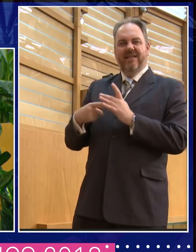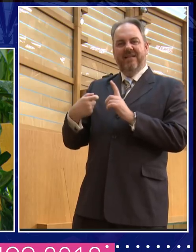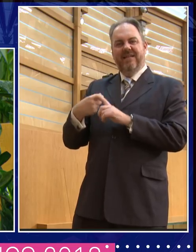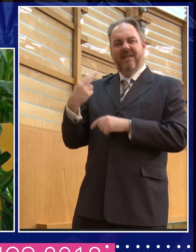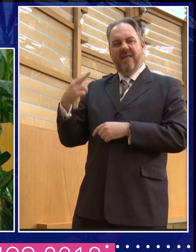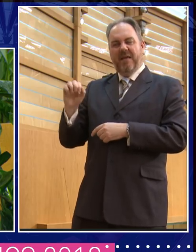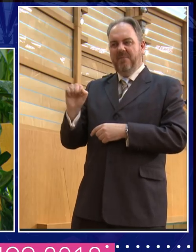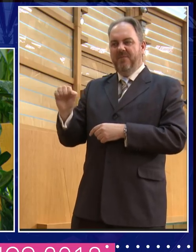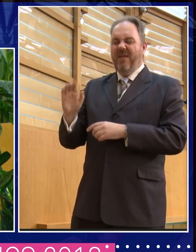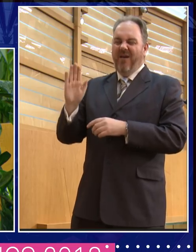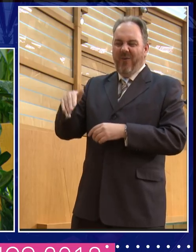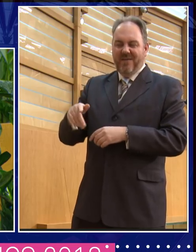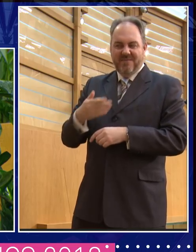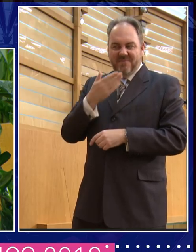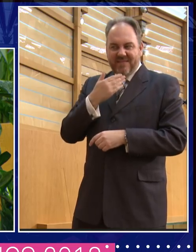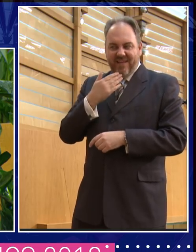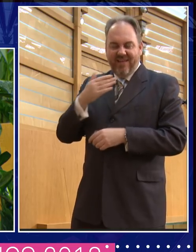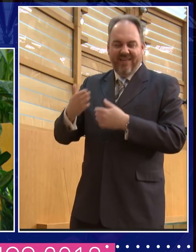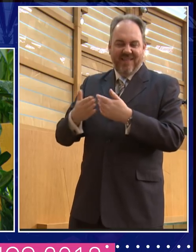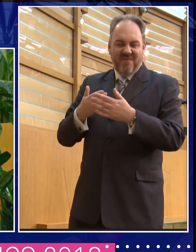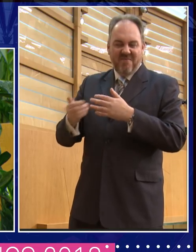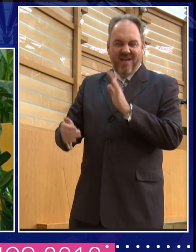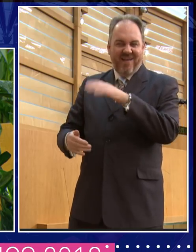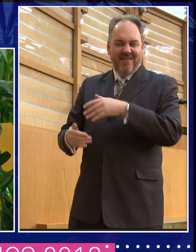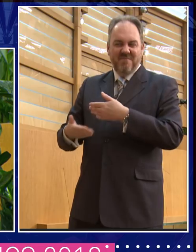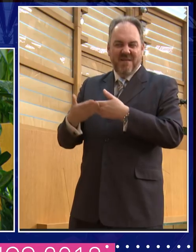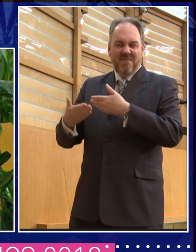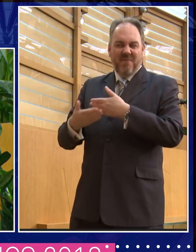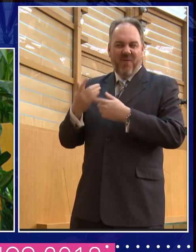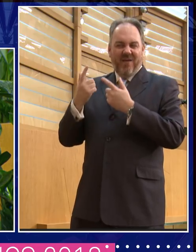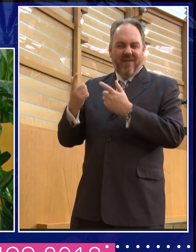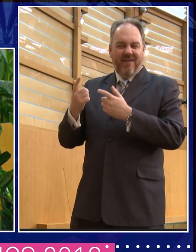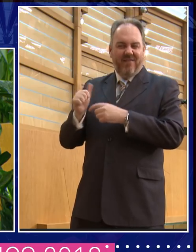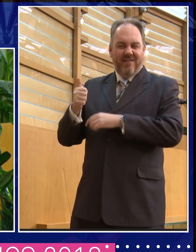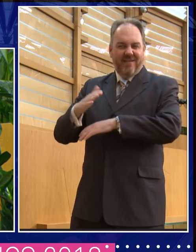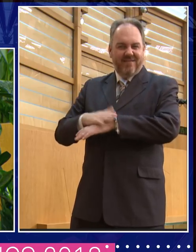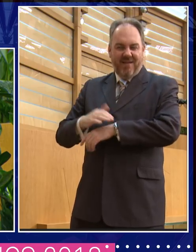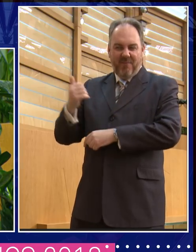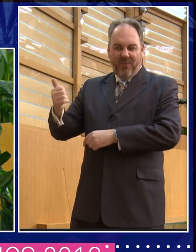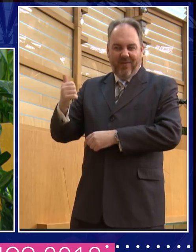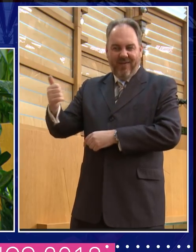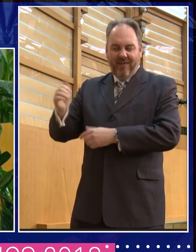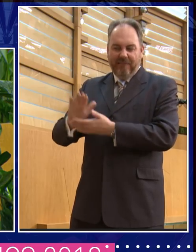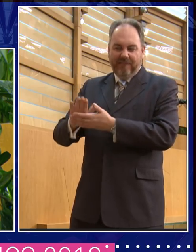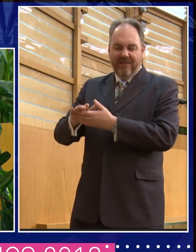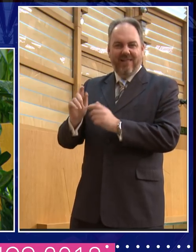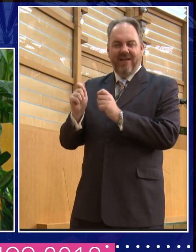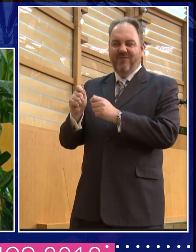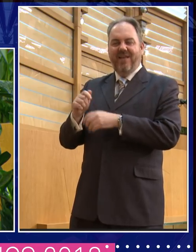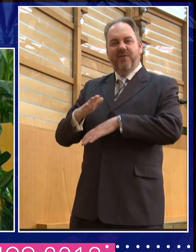of, oh, tut tut, Boris, next time, be a bit more on top of your brief. You know, it was a kind of naughty schoolboy being told to